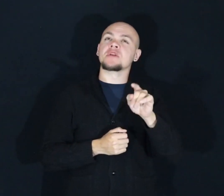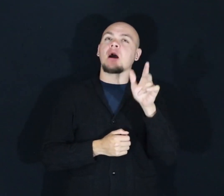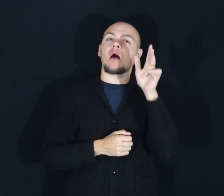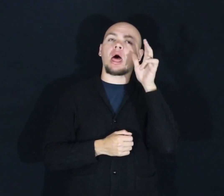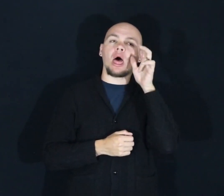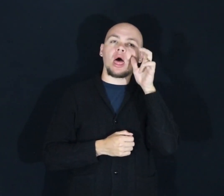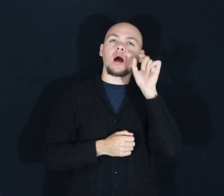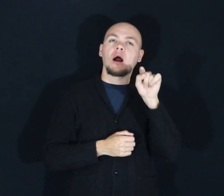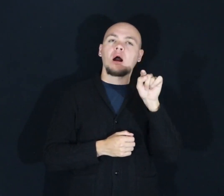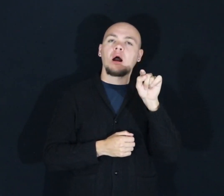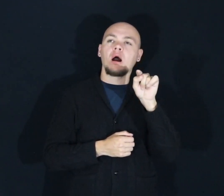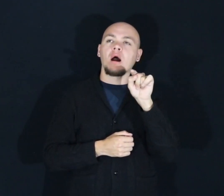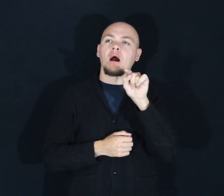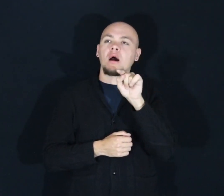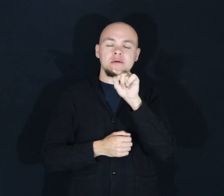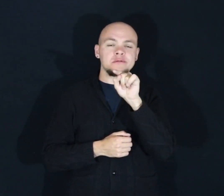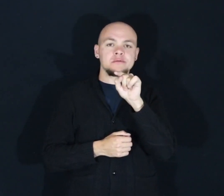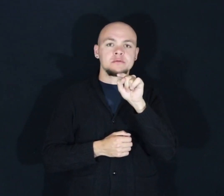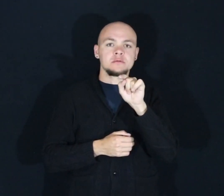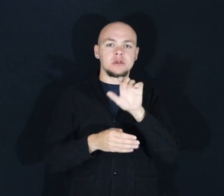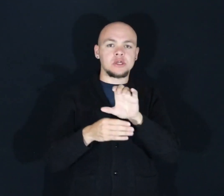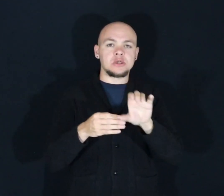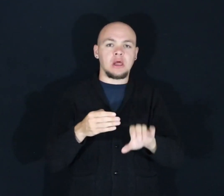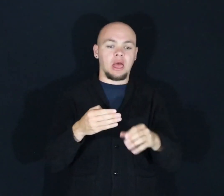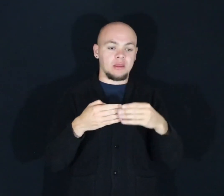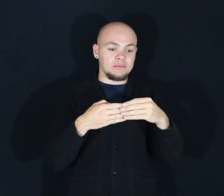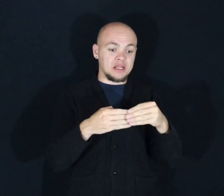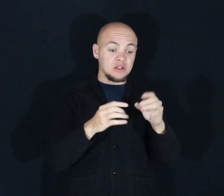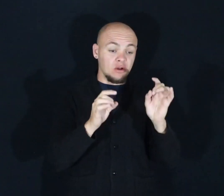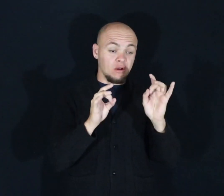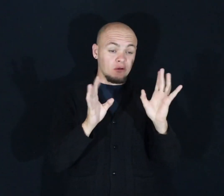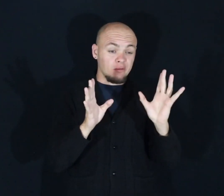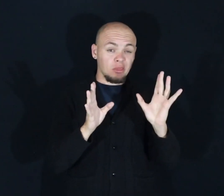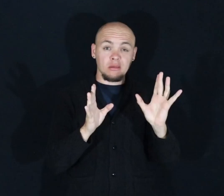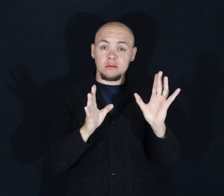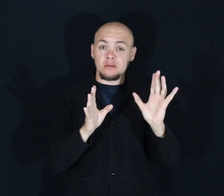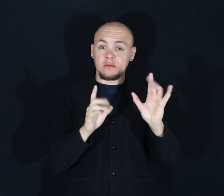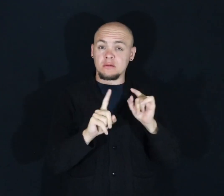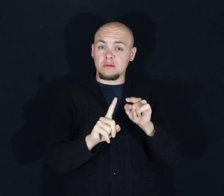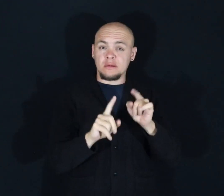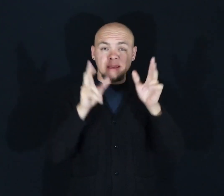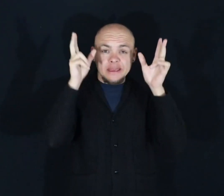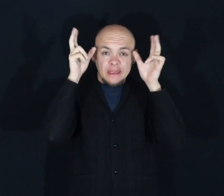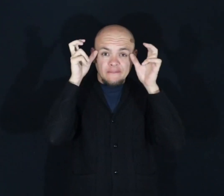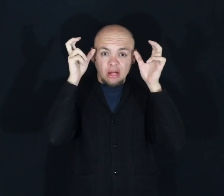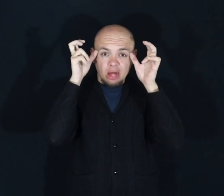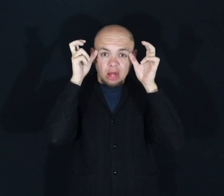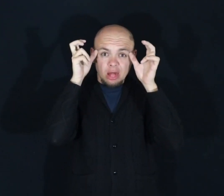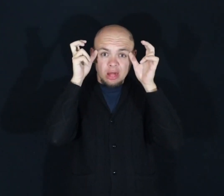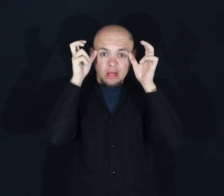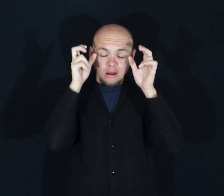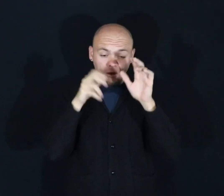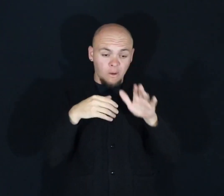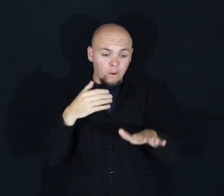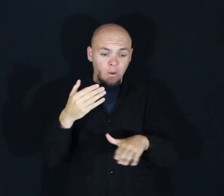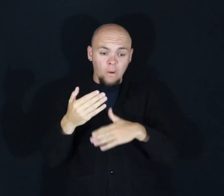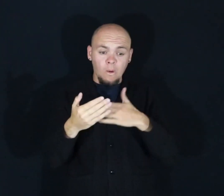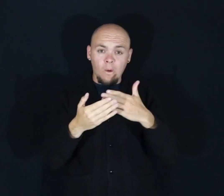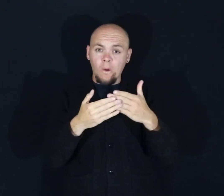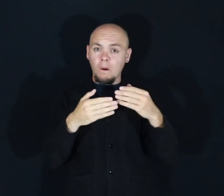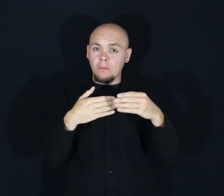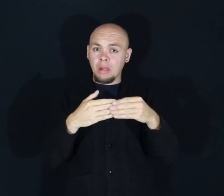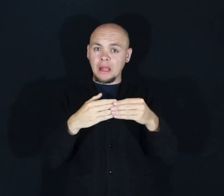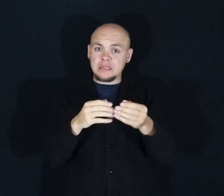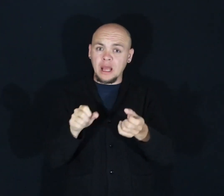one conclusion. Plastics are terrible. Maybe even evil. And we need to get rid of all plastics.